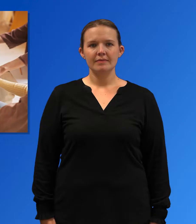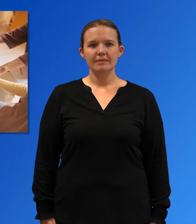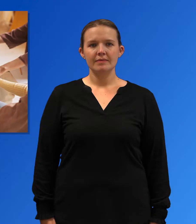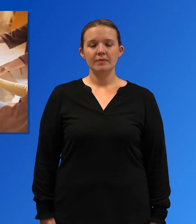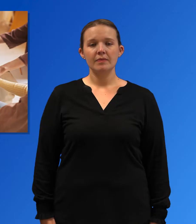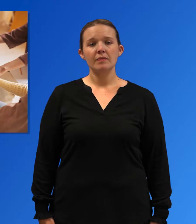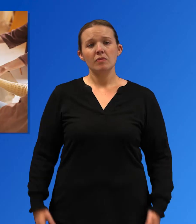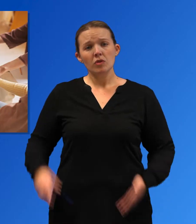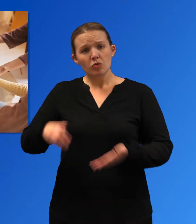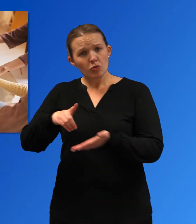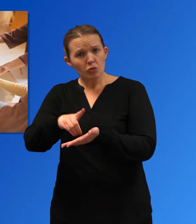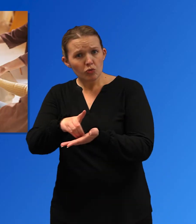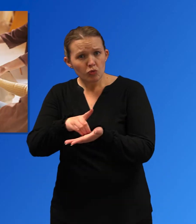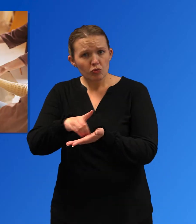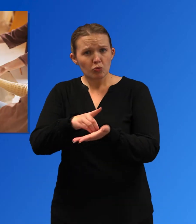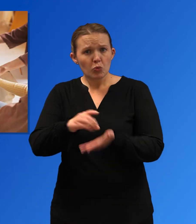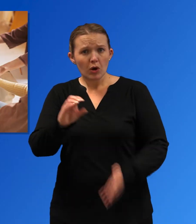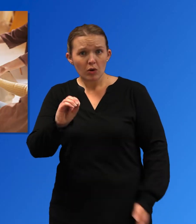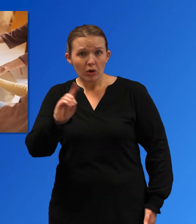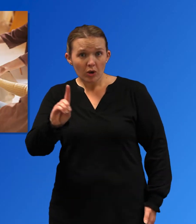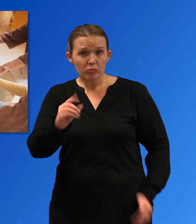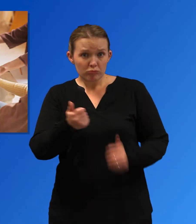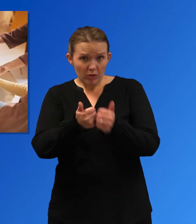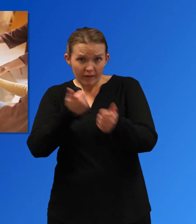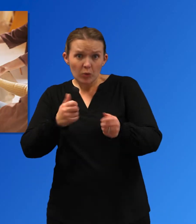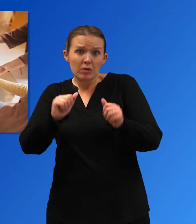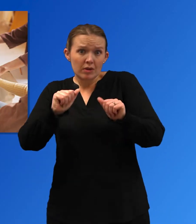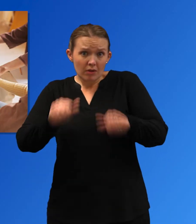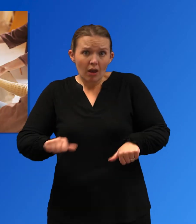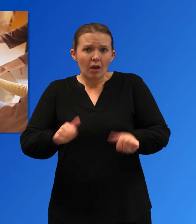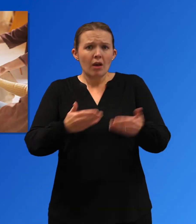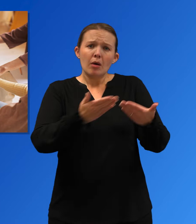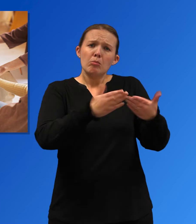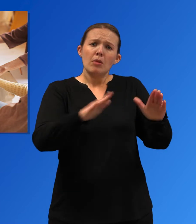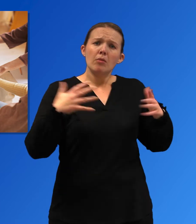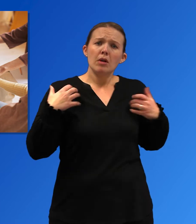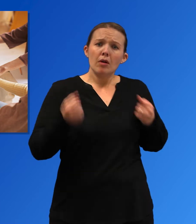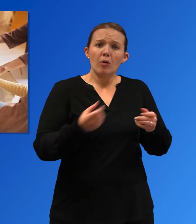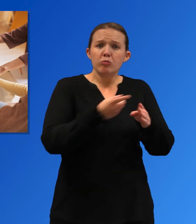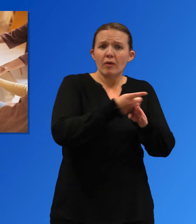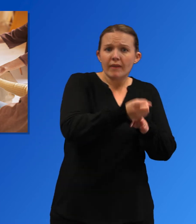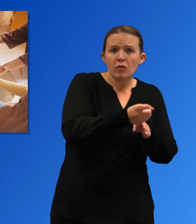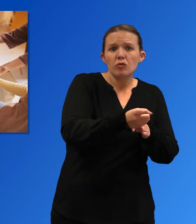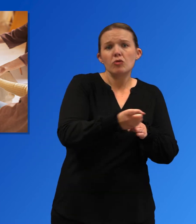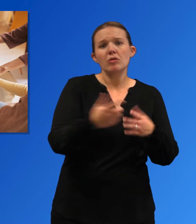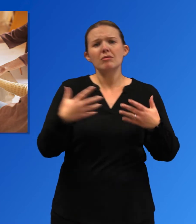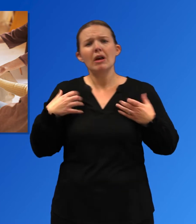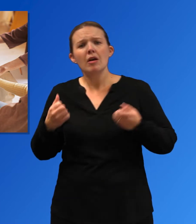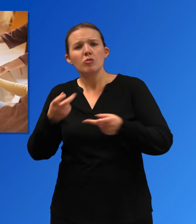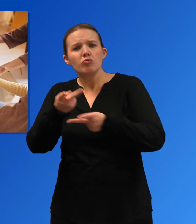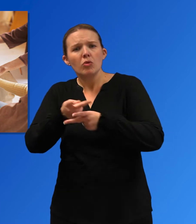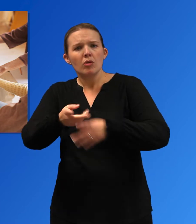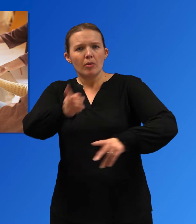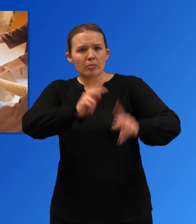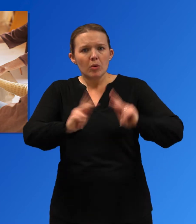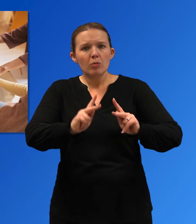Drug overdoses are preventable. Public health professionals, health care